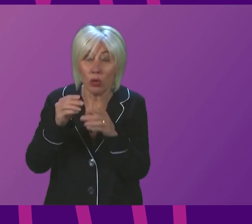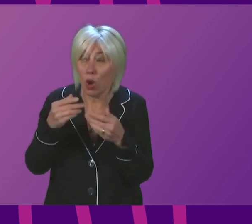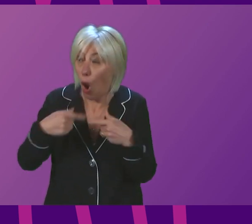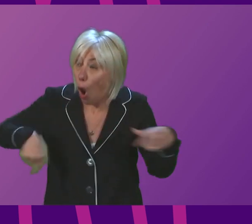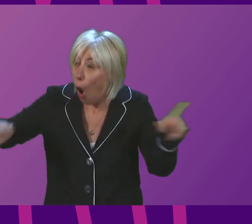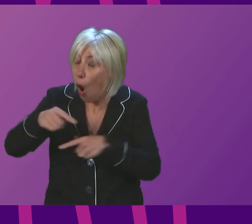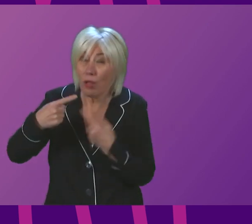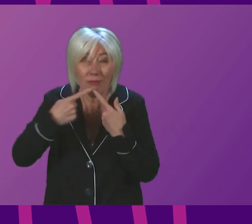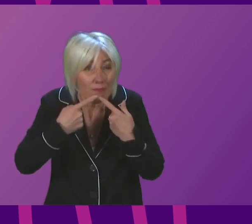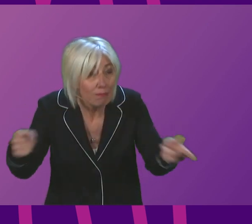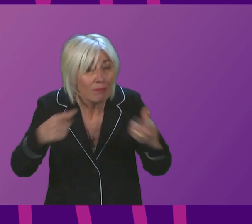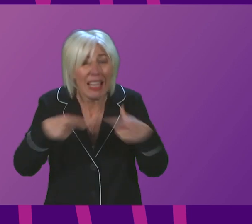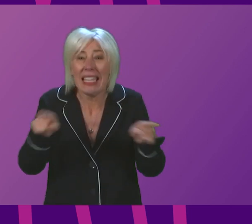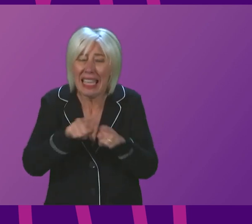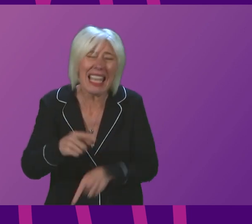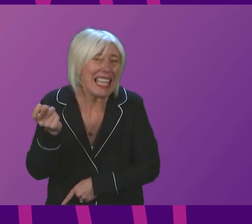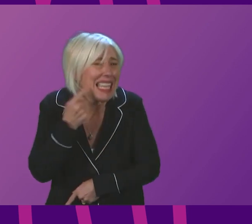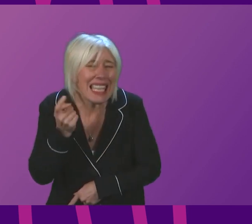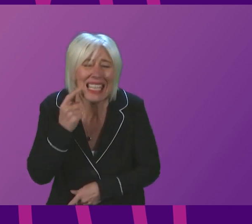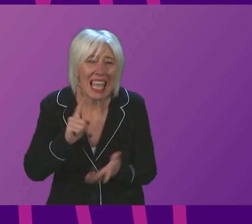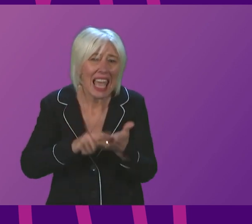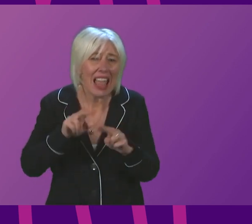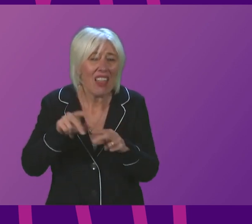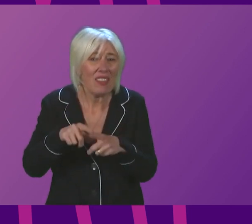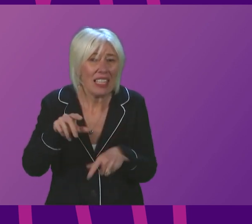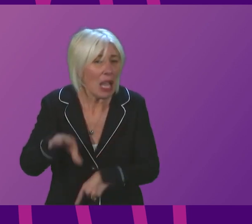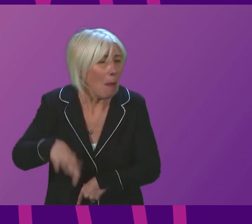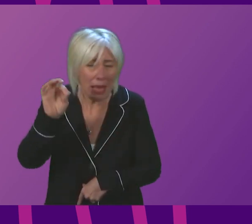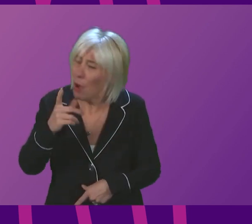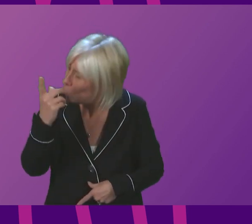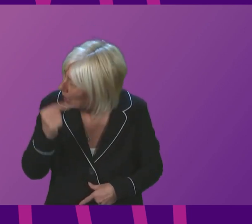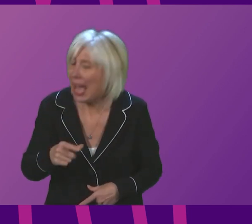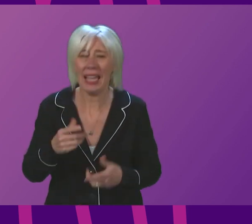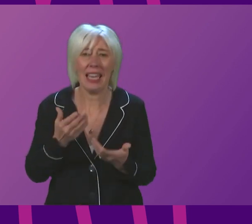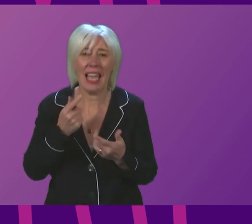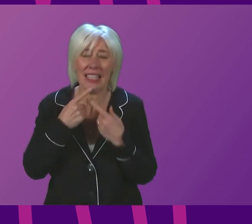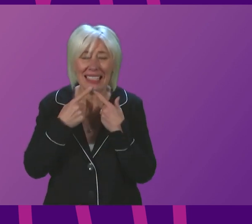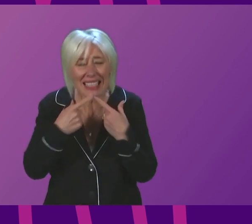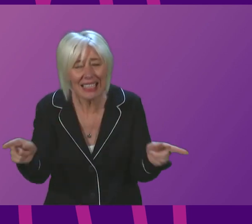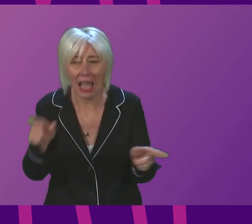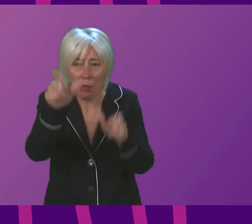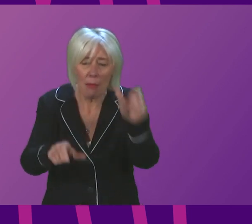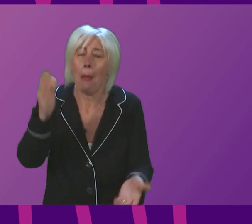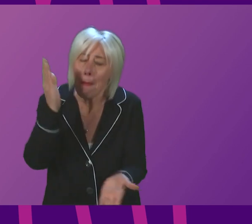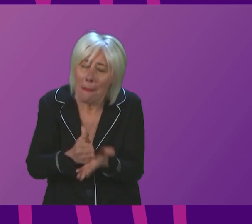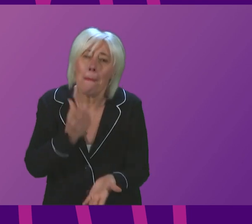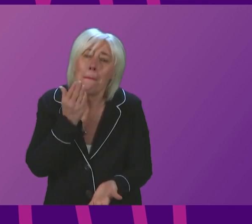tell people that it is really easy to get LFD tests and uniting to ask people to use them before